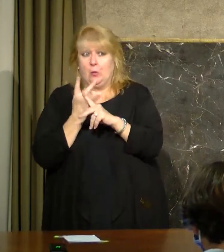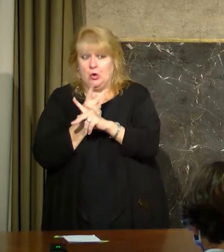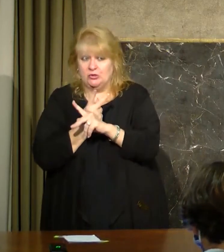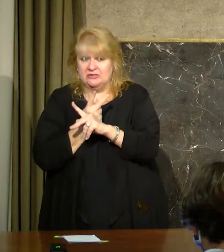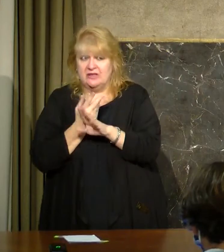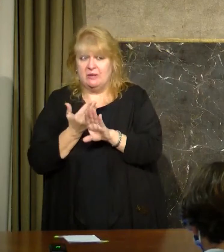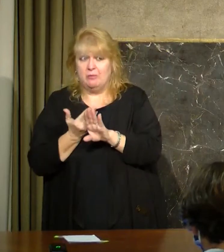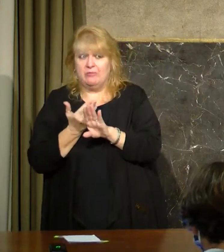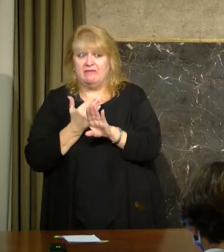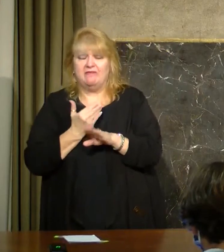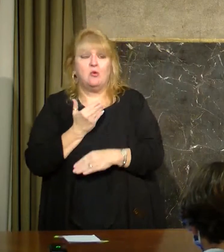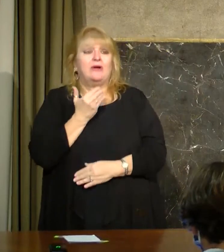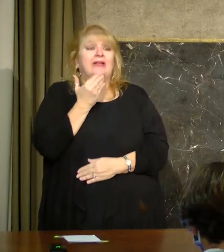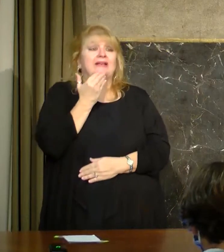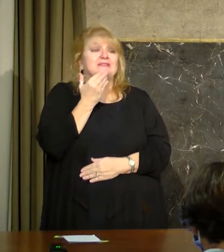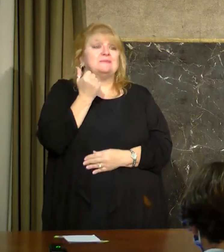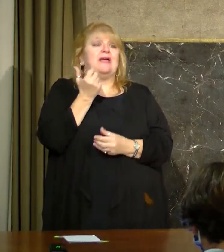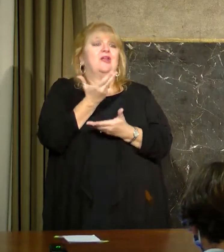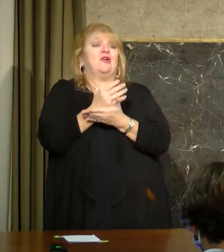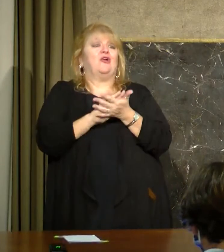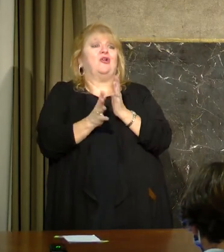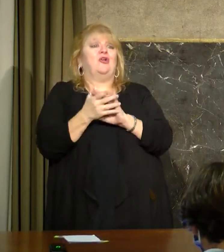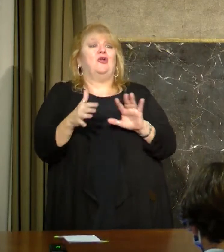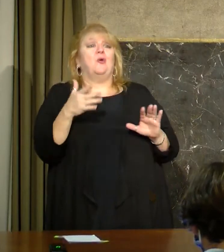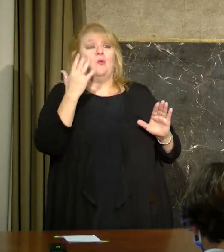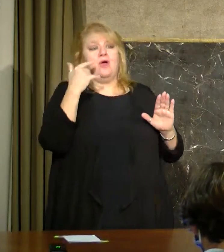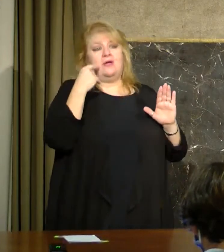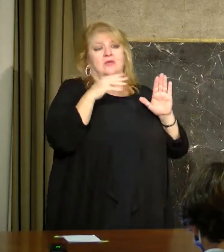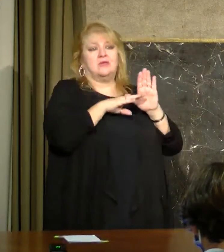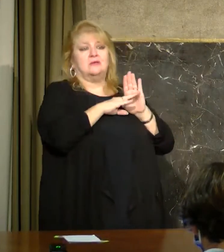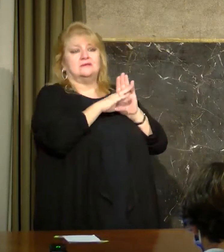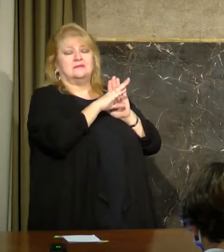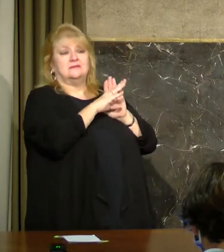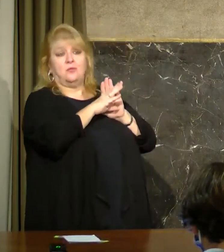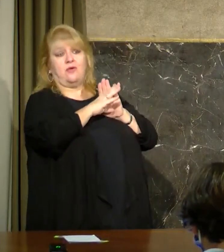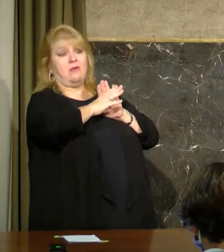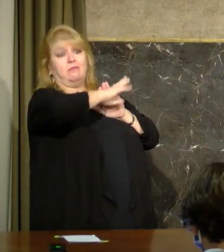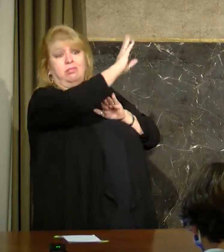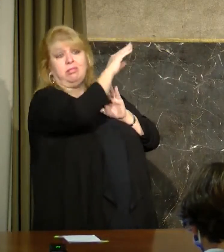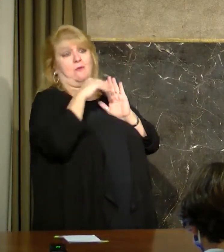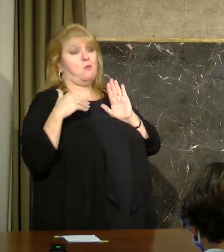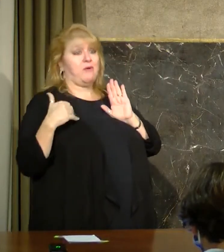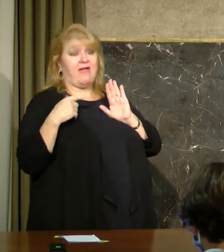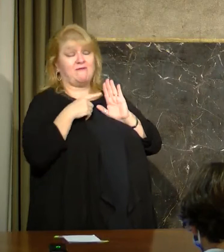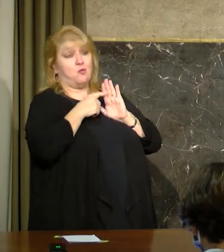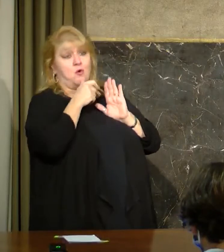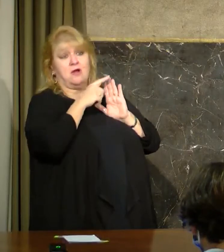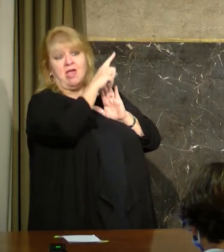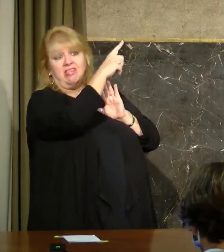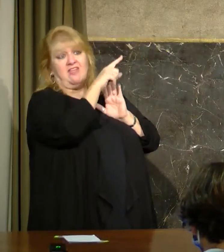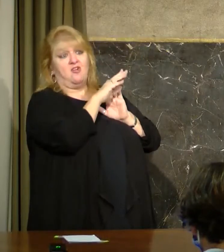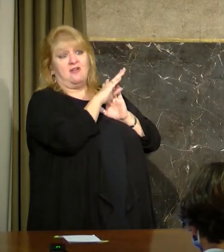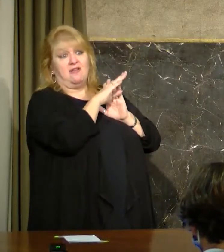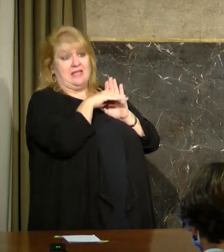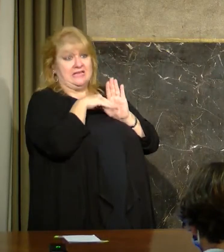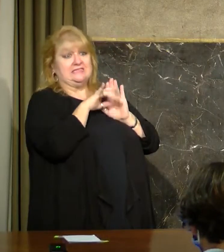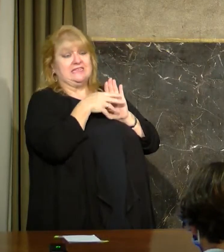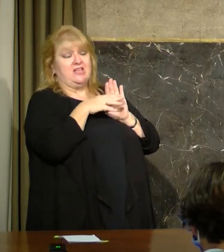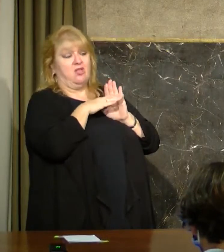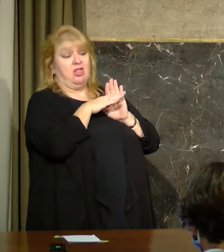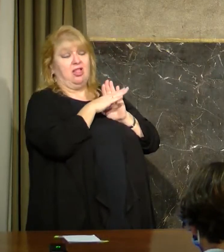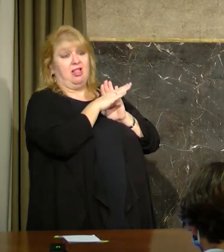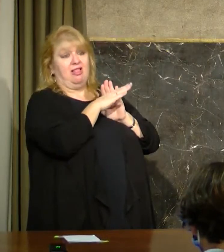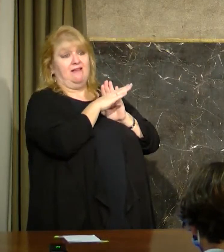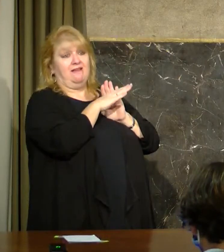So this is the most dangerous time of the pandemic for us is right now, and we haven't even peaked.